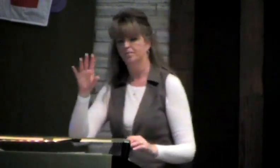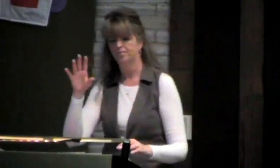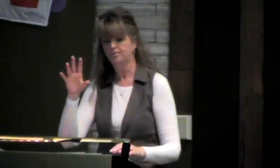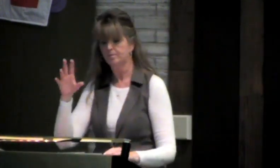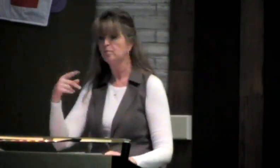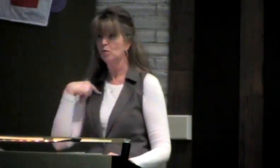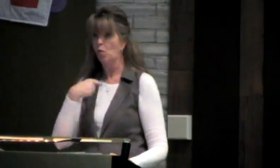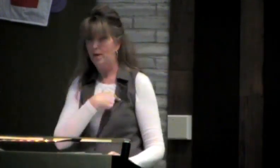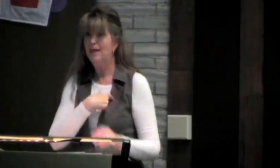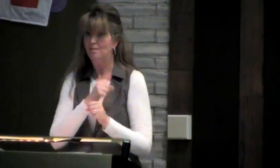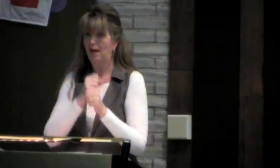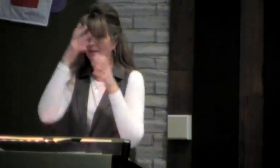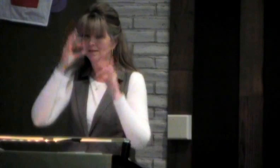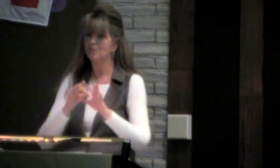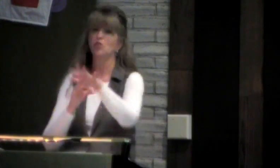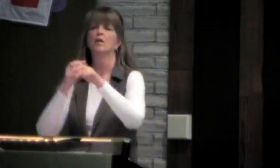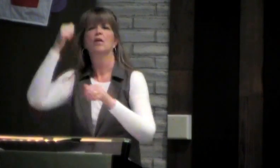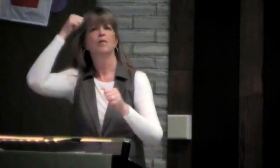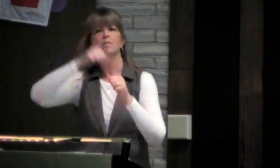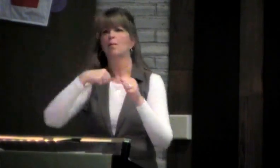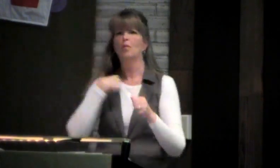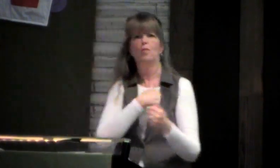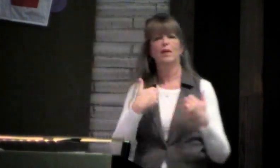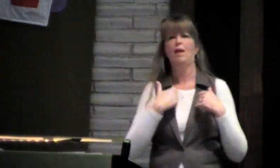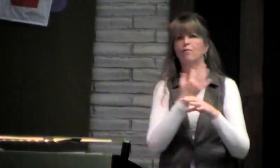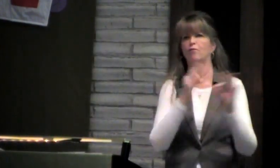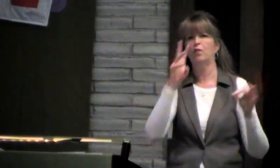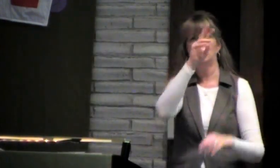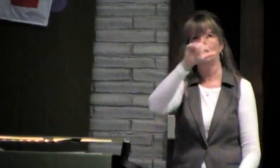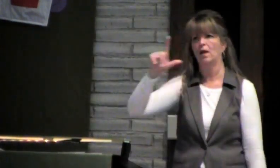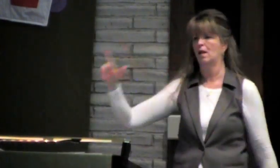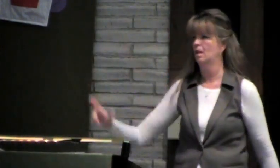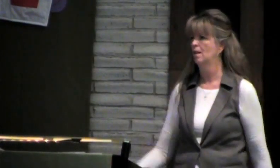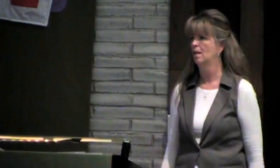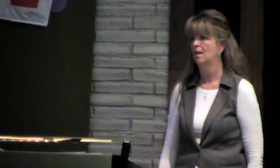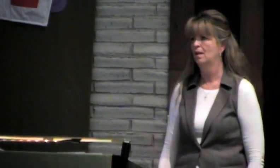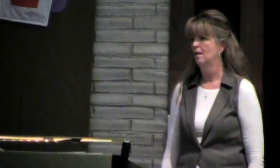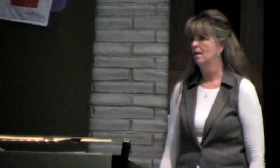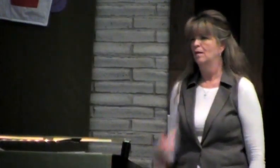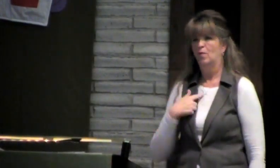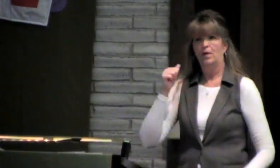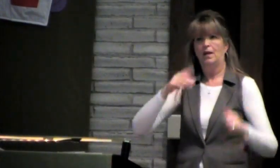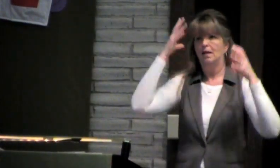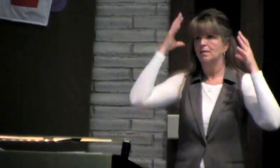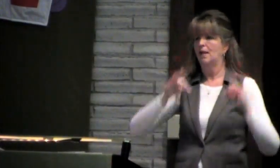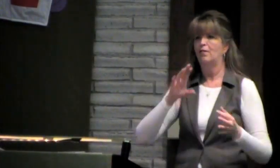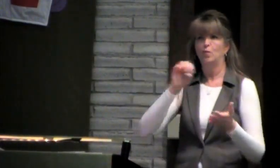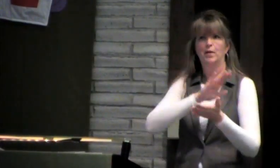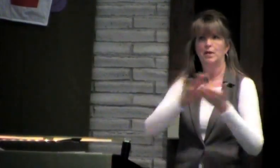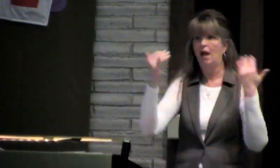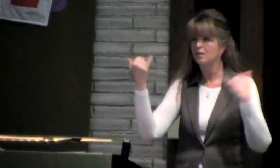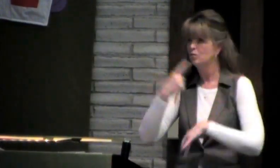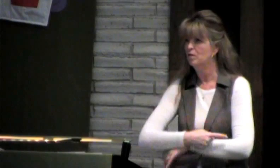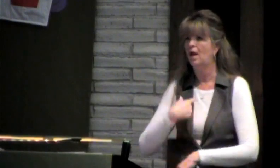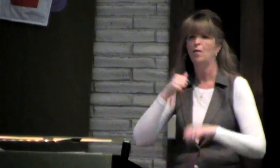That's what God wants. Now we make the decisions. You know, we have free will.